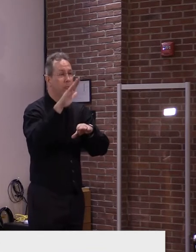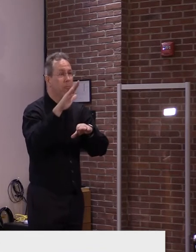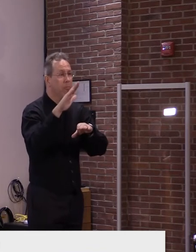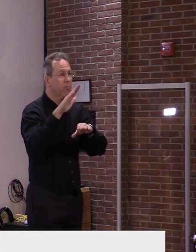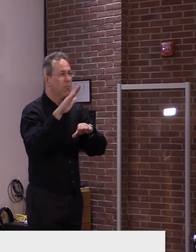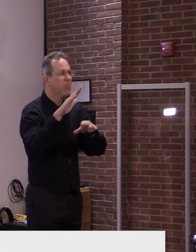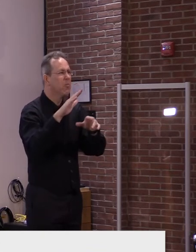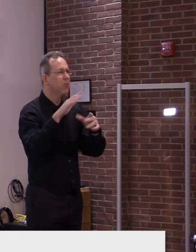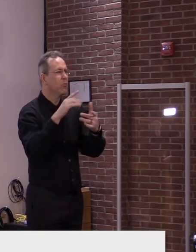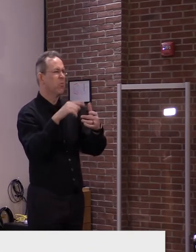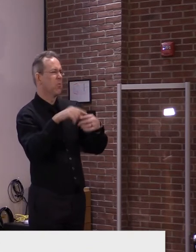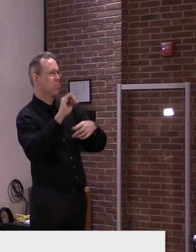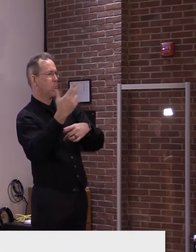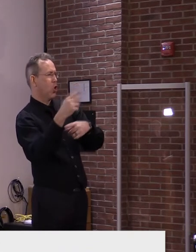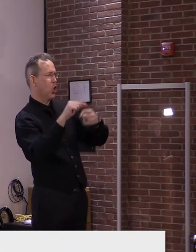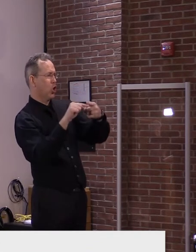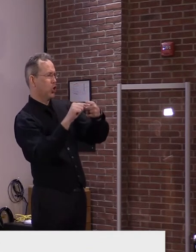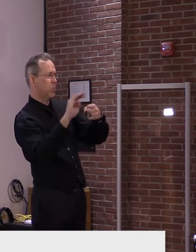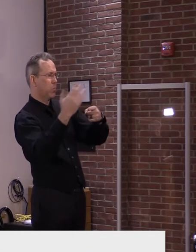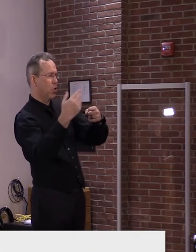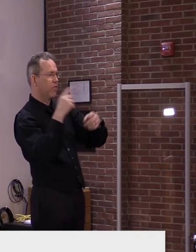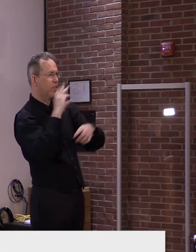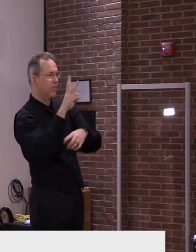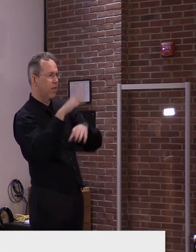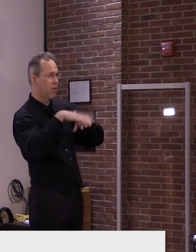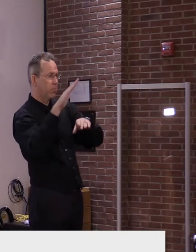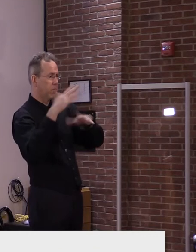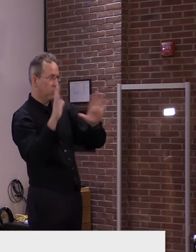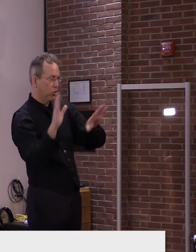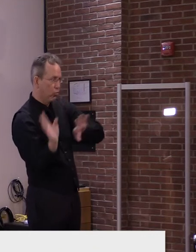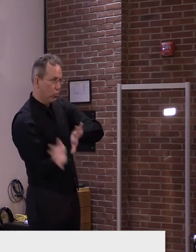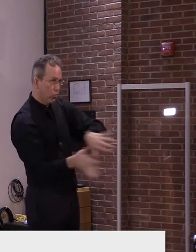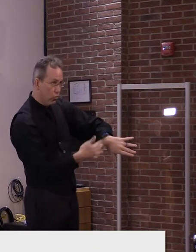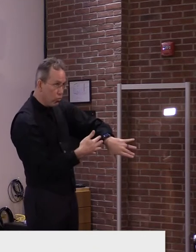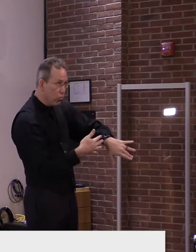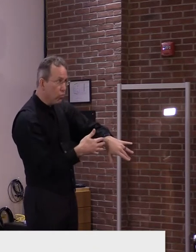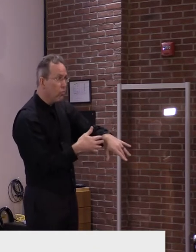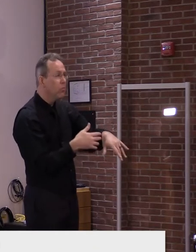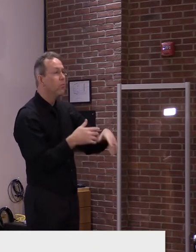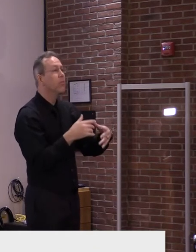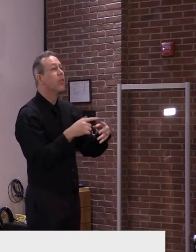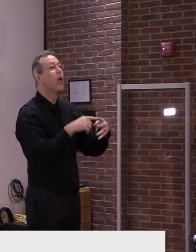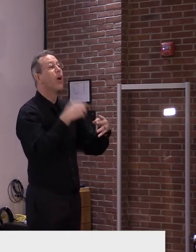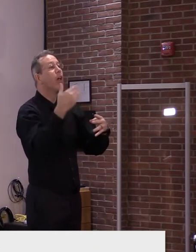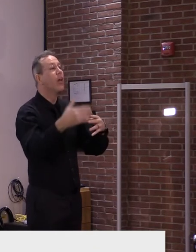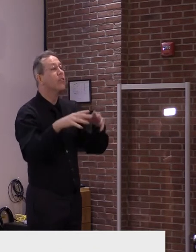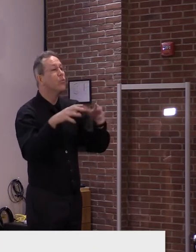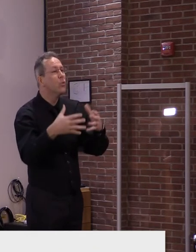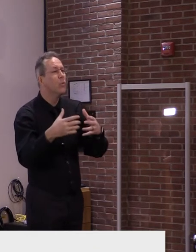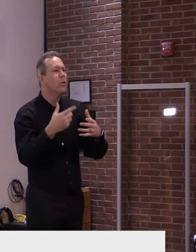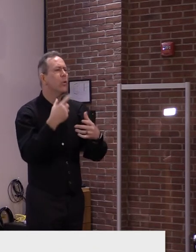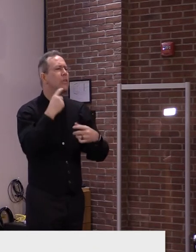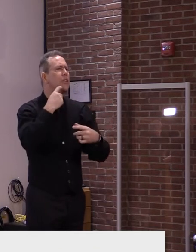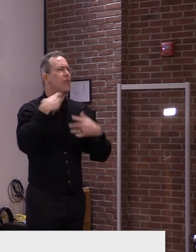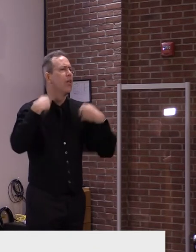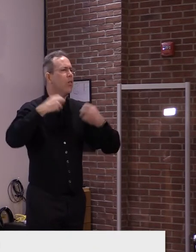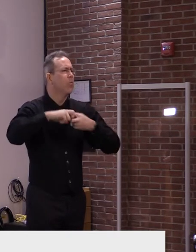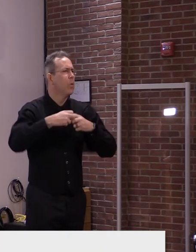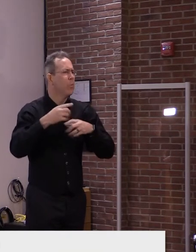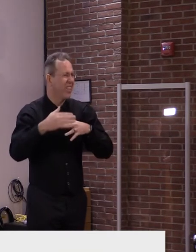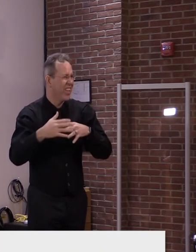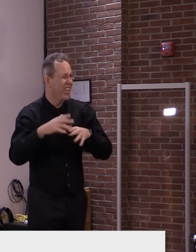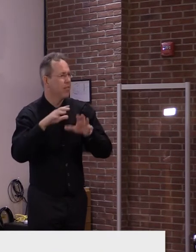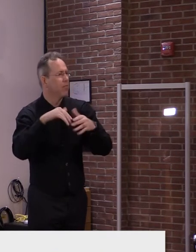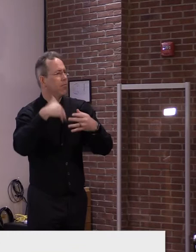the start of the, um, the aspect of those with underlying conditions about mid-March. And then